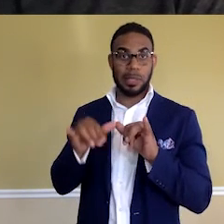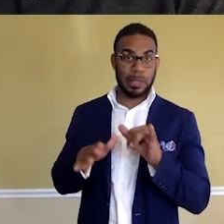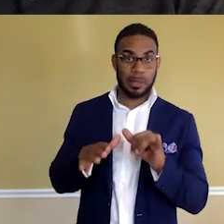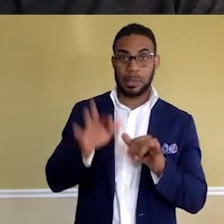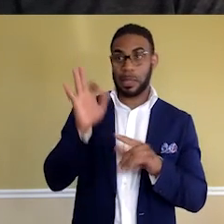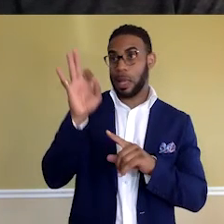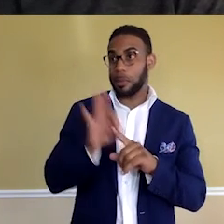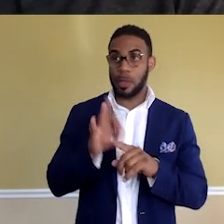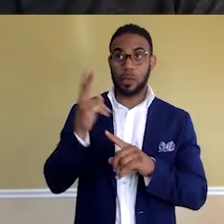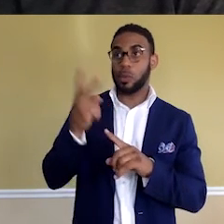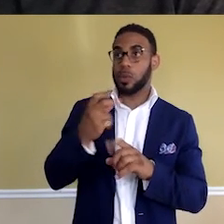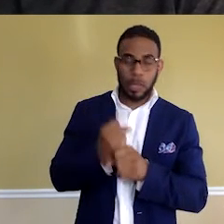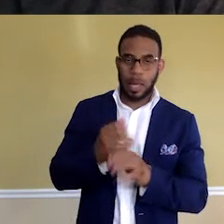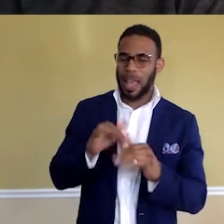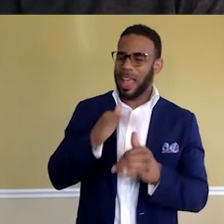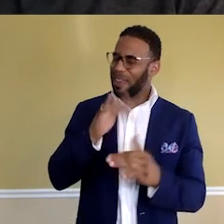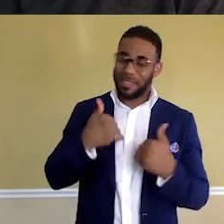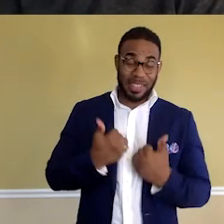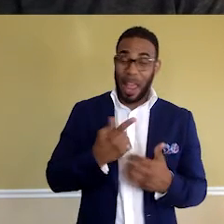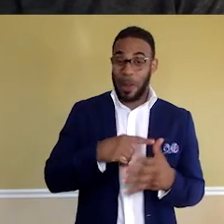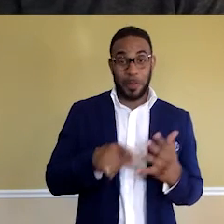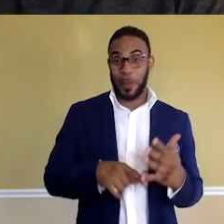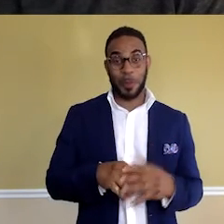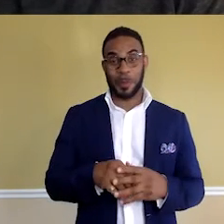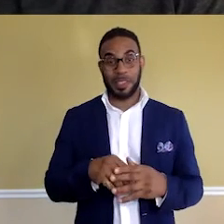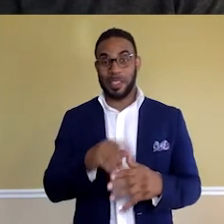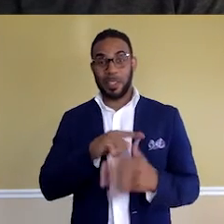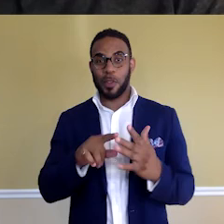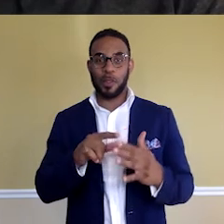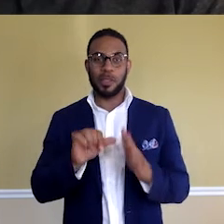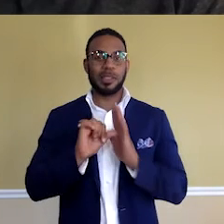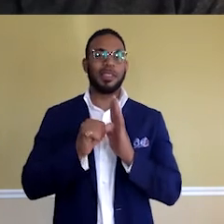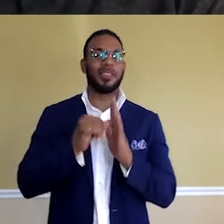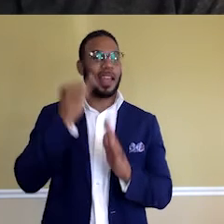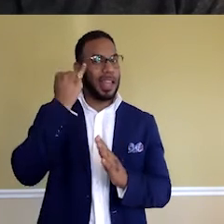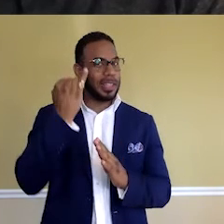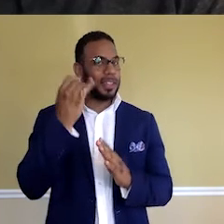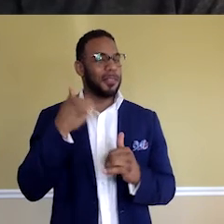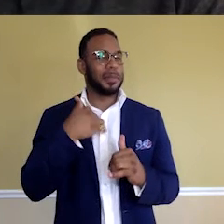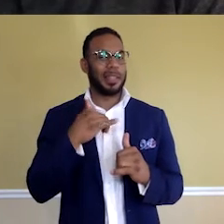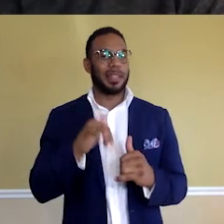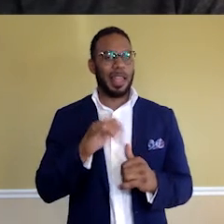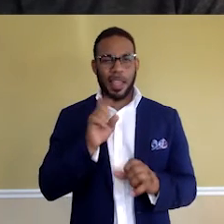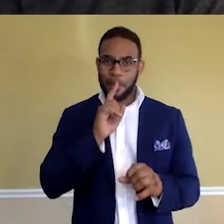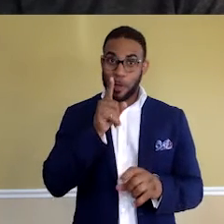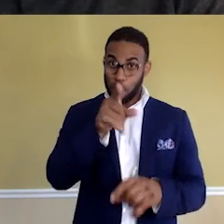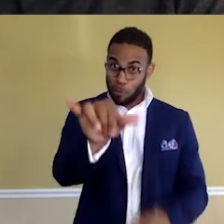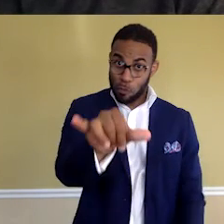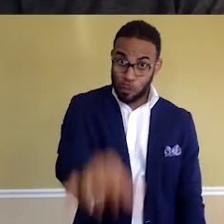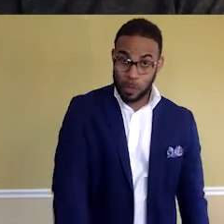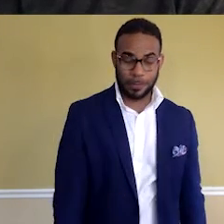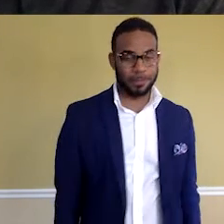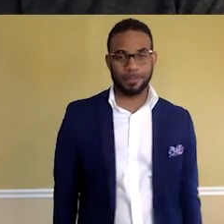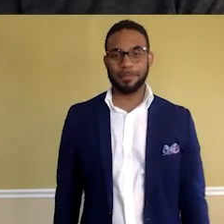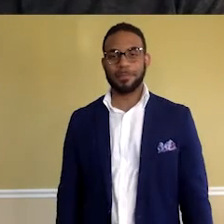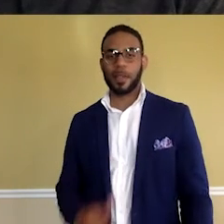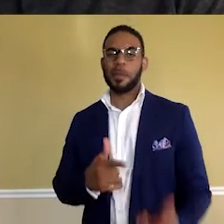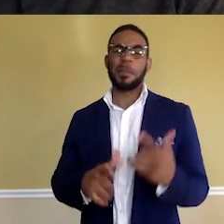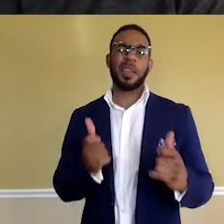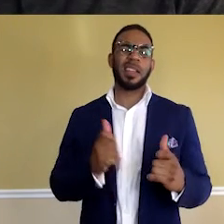months or two years. I'll never get tired of those because those reinforced the idea to me that it could be you too. But that was my biggest hurdle. And